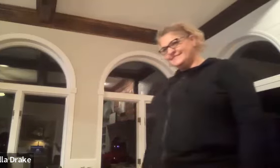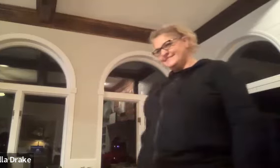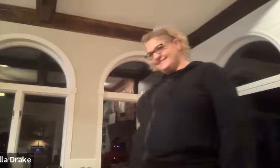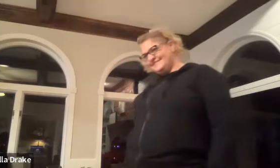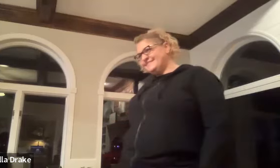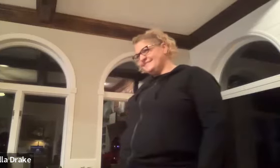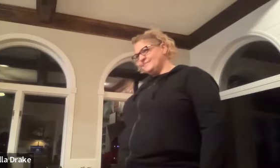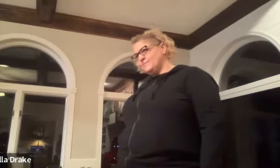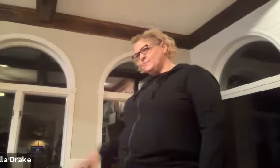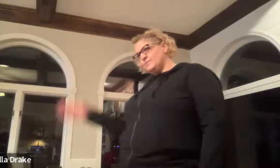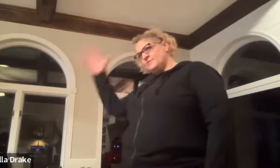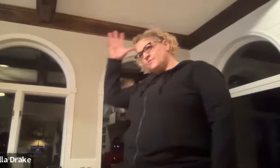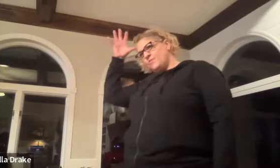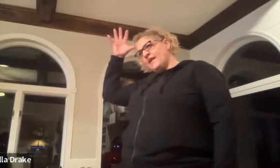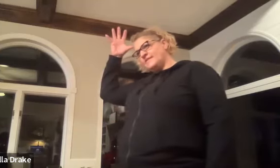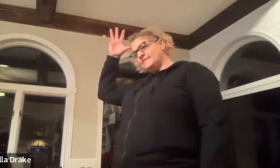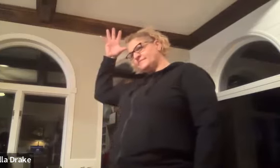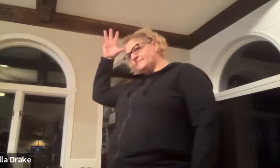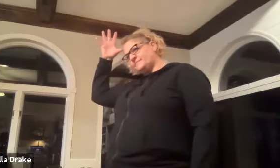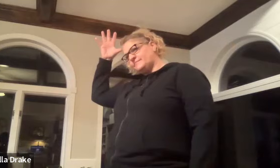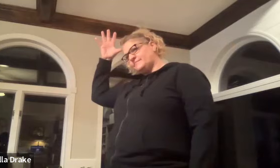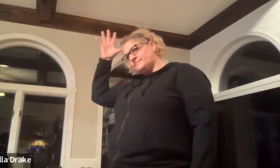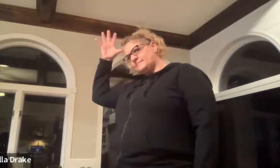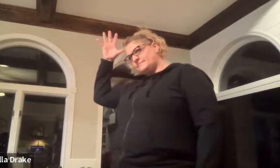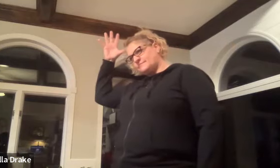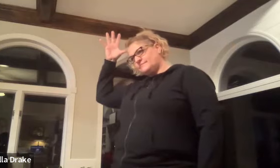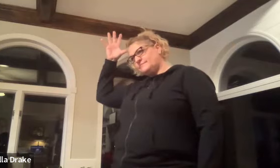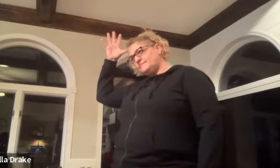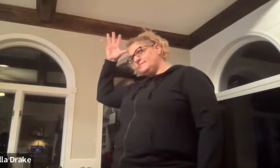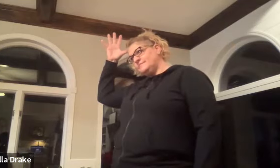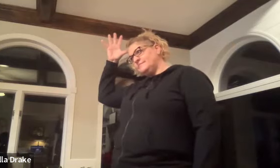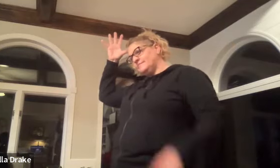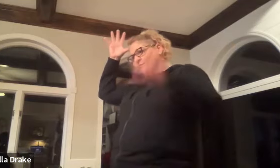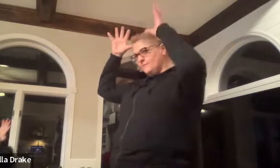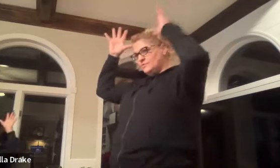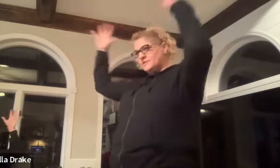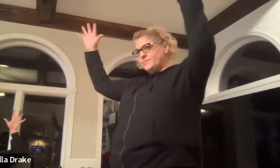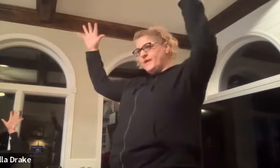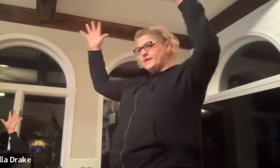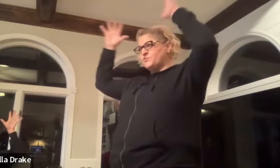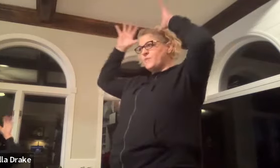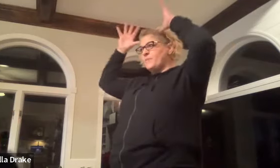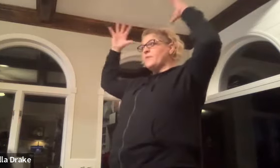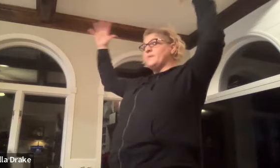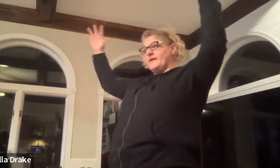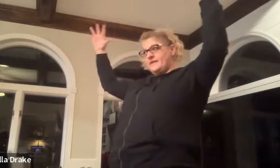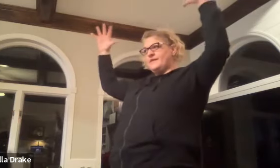that's a that's a hand one hand deer moose is big because remember the big